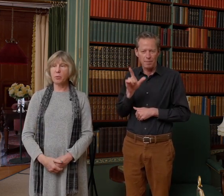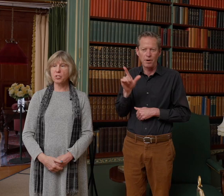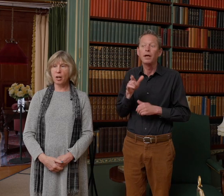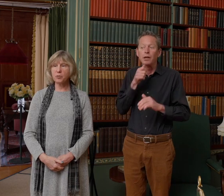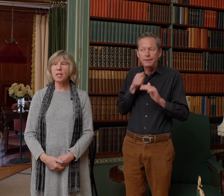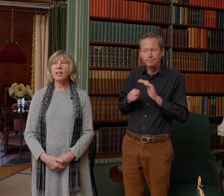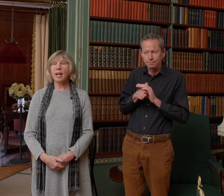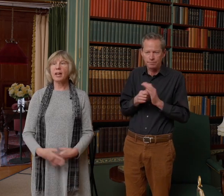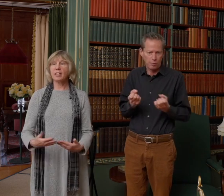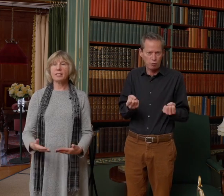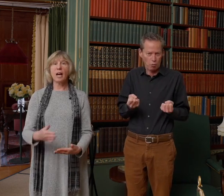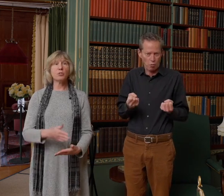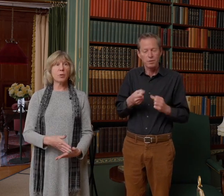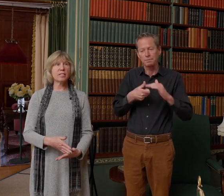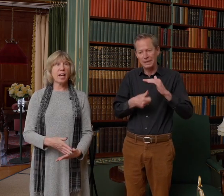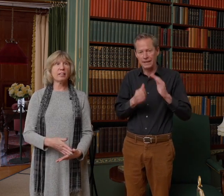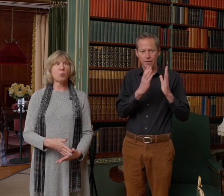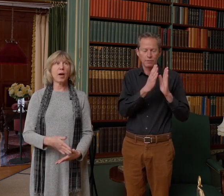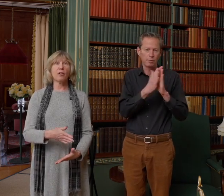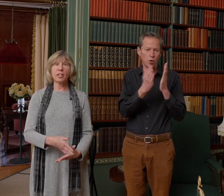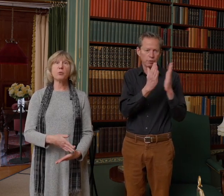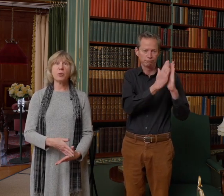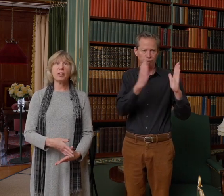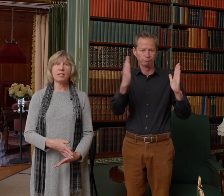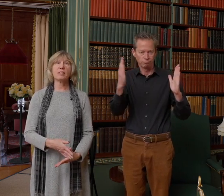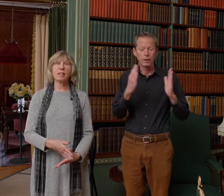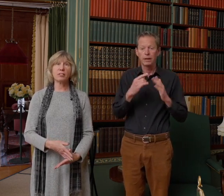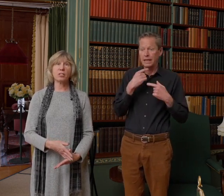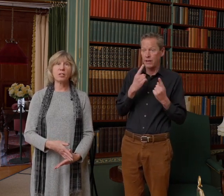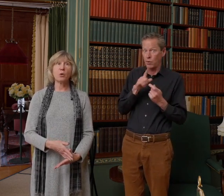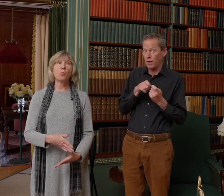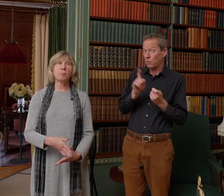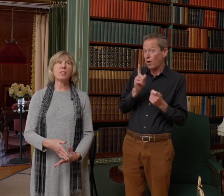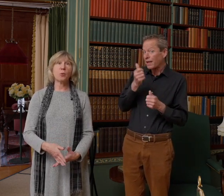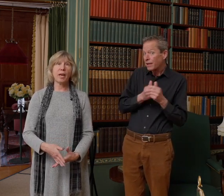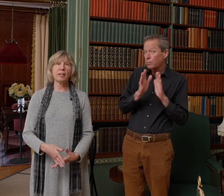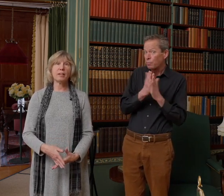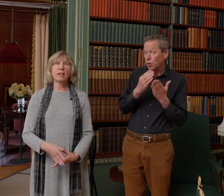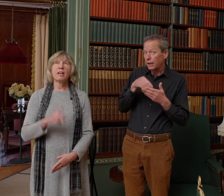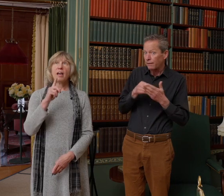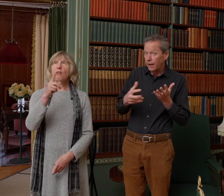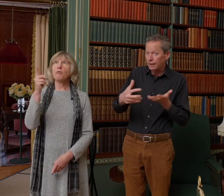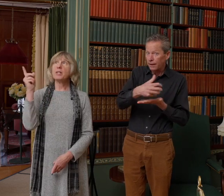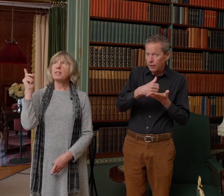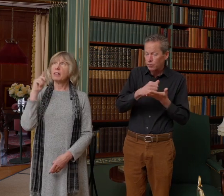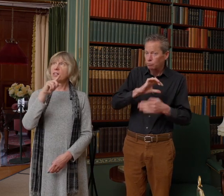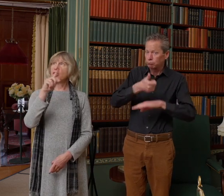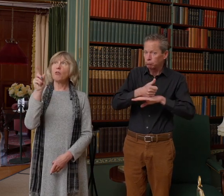bookshelves. And it tells you exactly where each book in his collection would be located. Every shelf